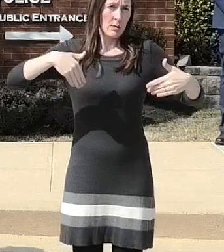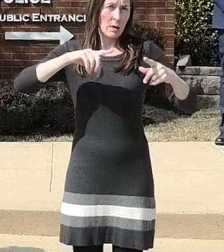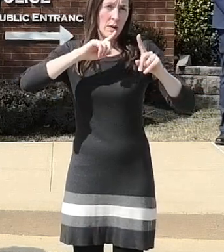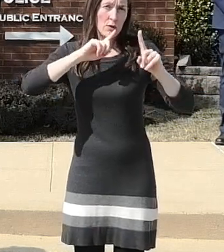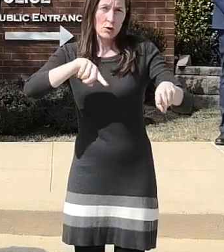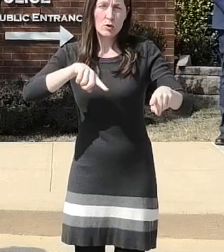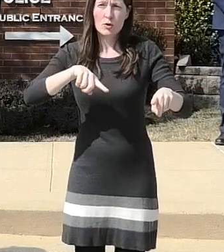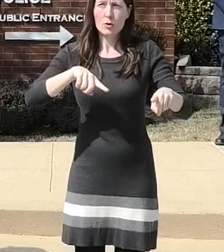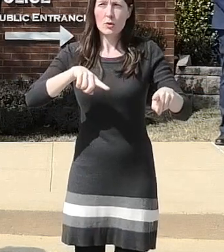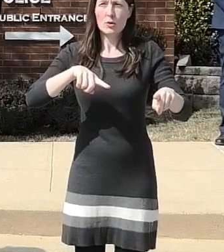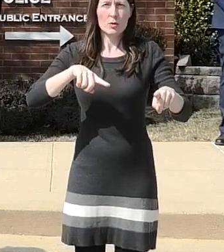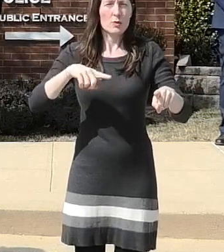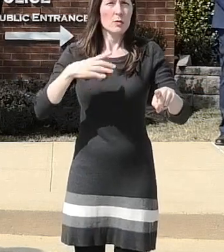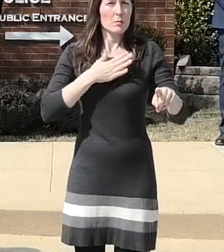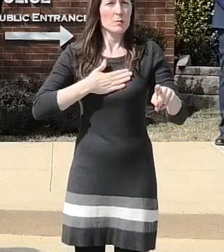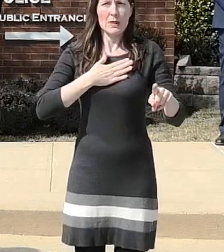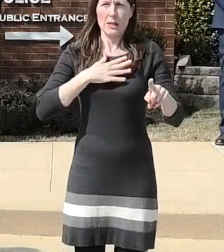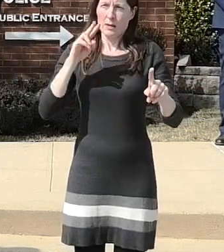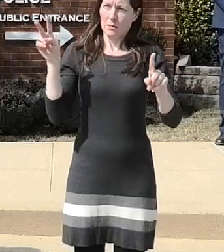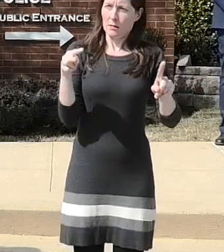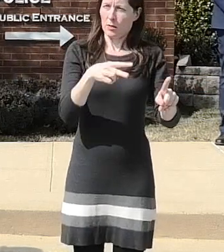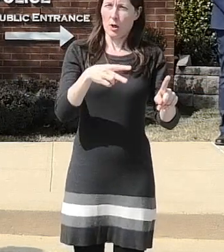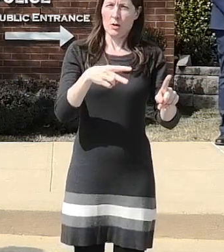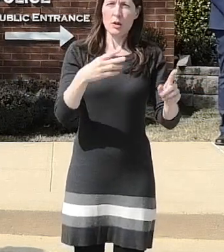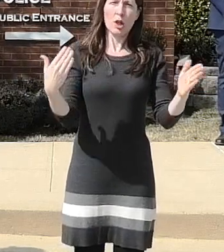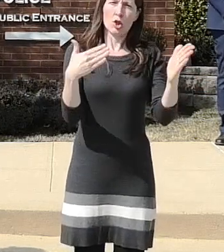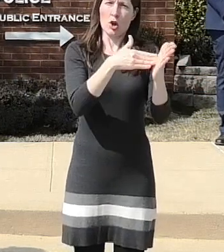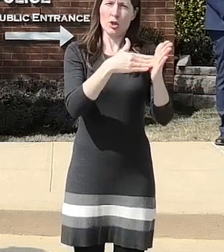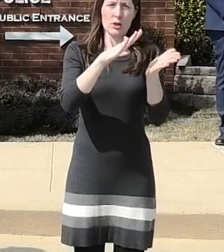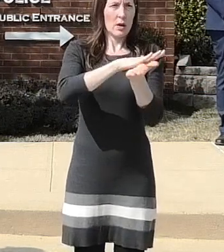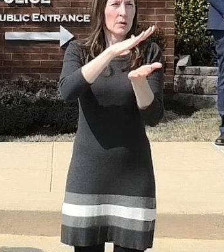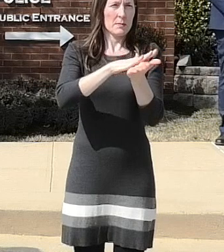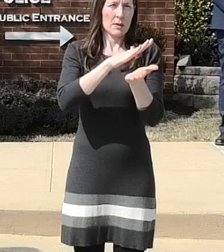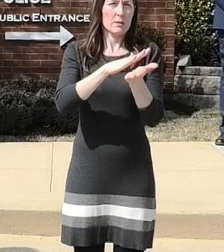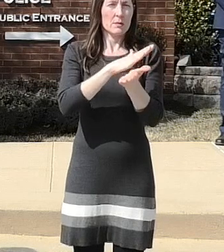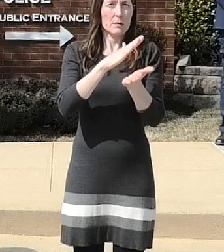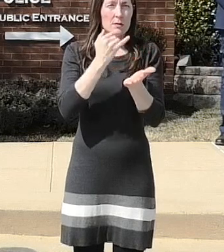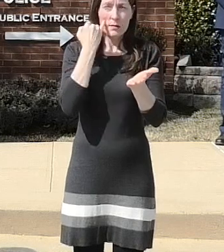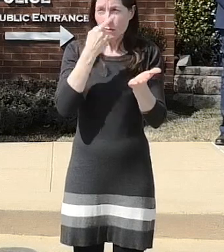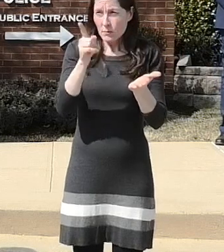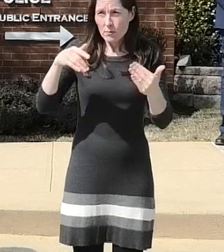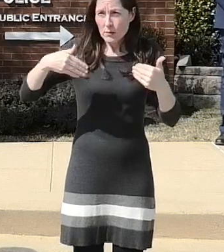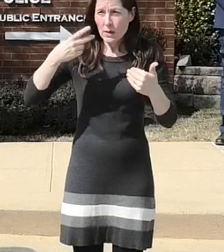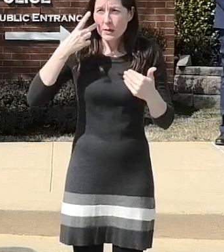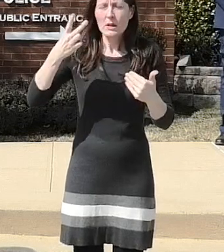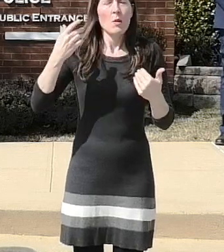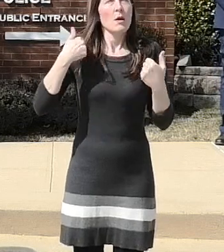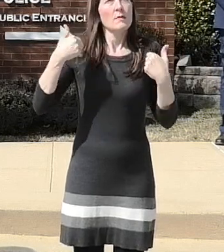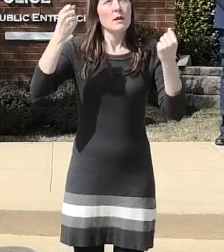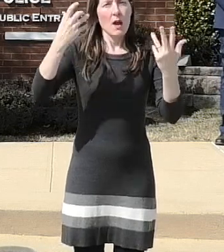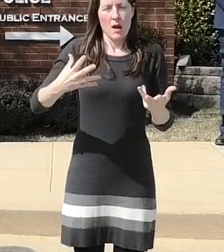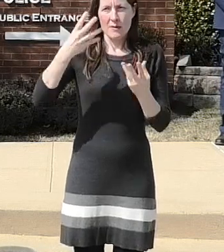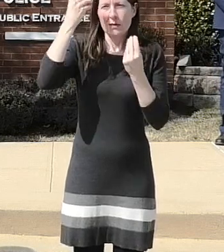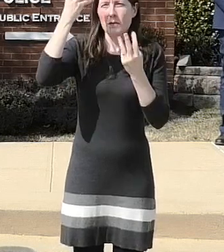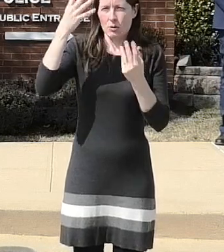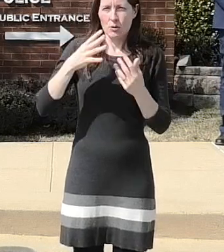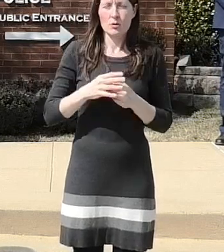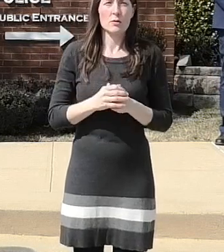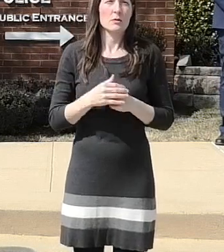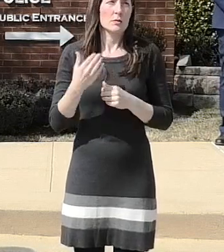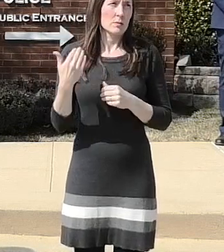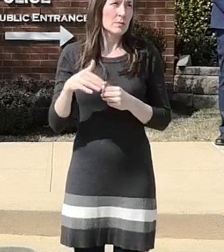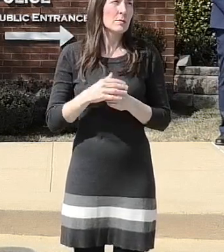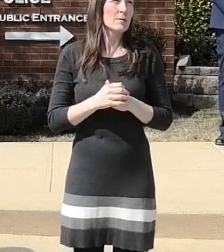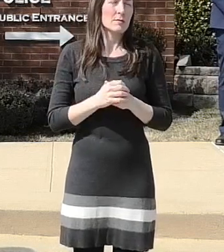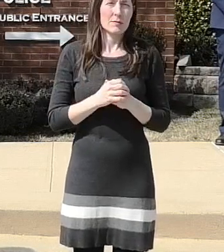have referenced the charging documents and if you don't have those yet they do have a lot of information and also um the um